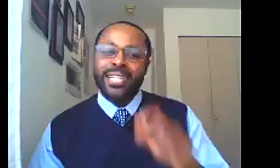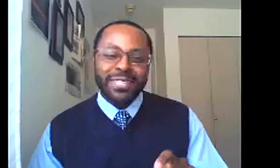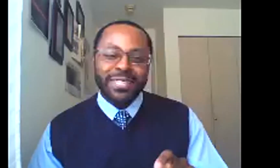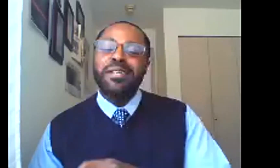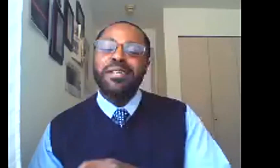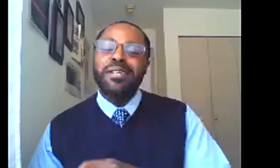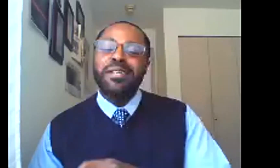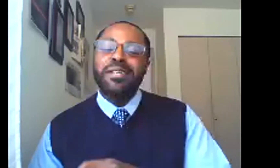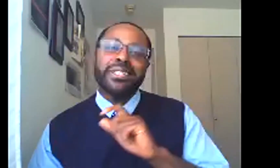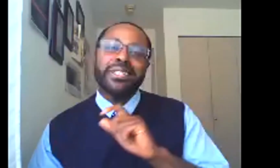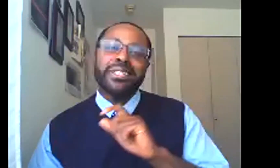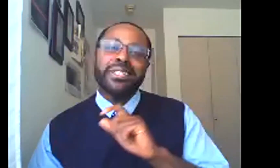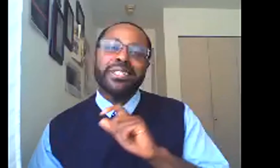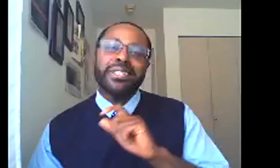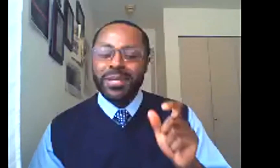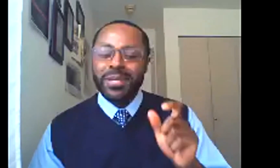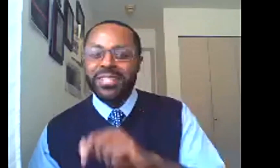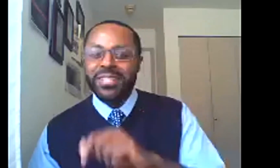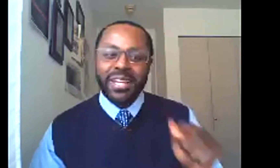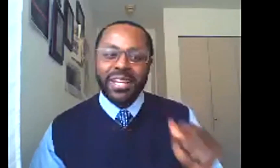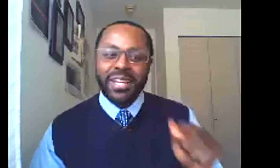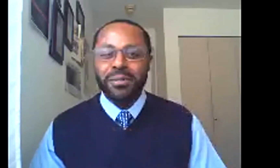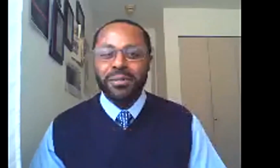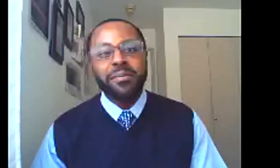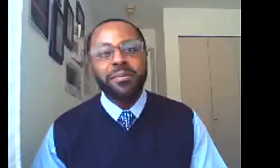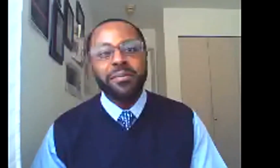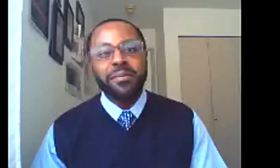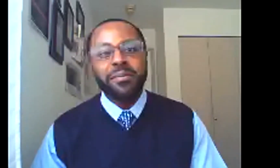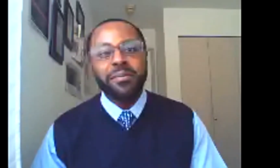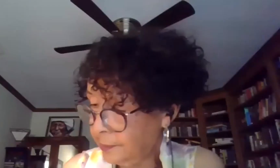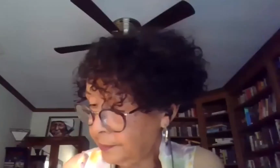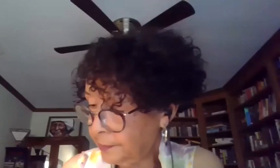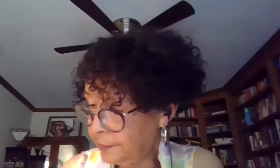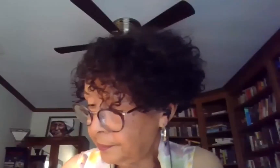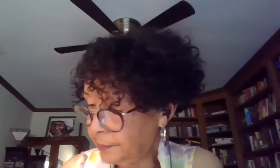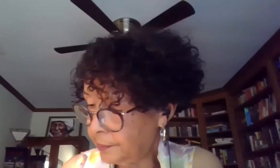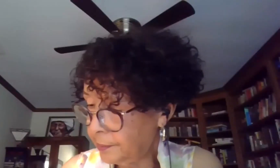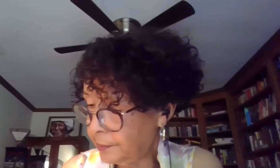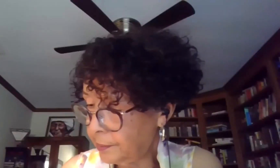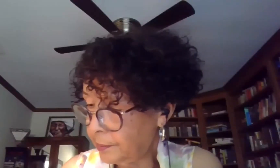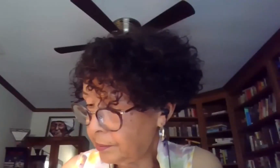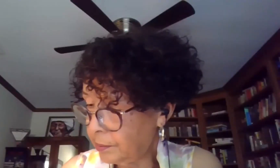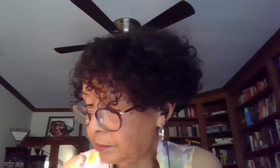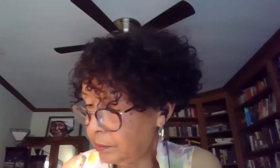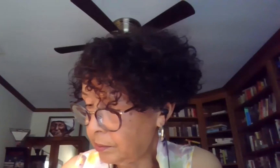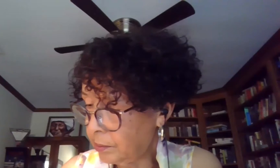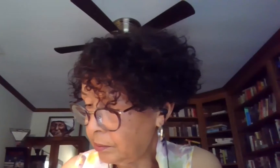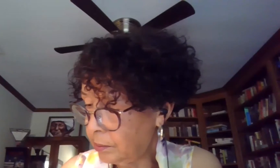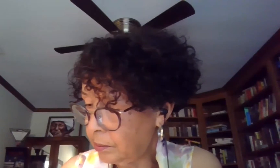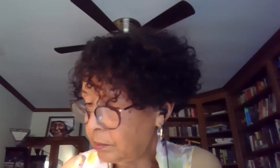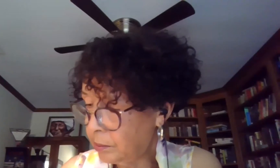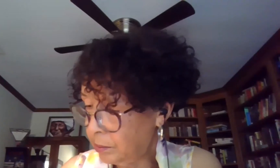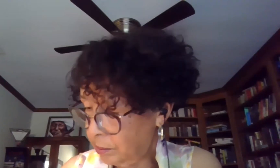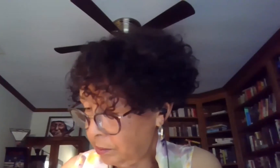Slippy by Another Name is the name of both the documentary and the book resource, um, to check